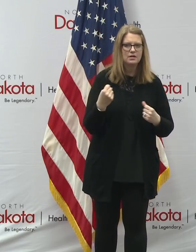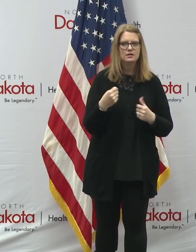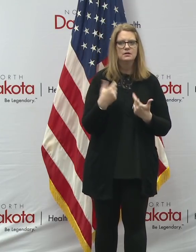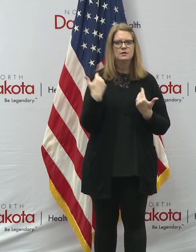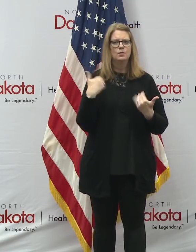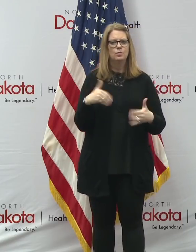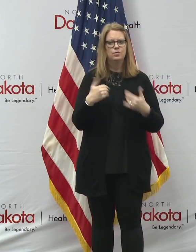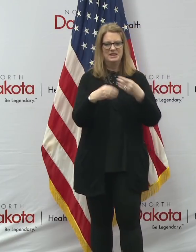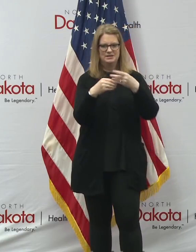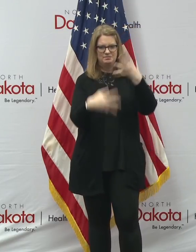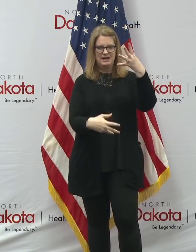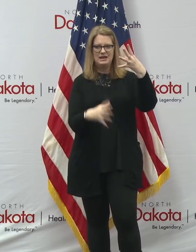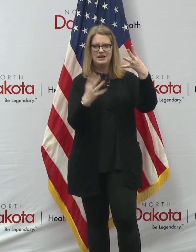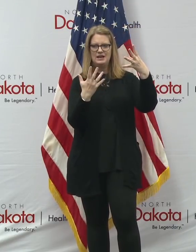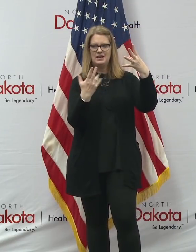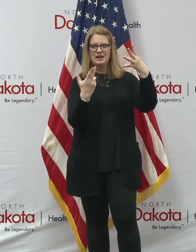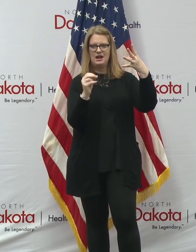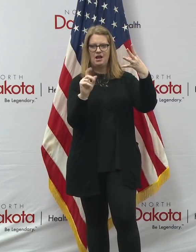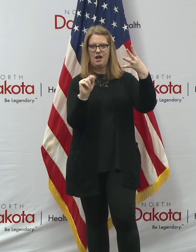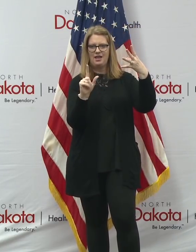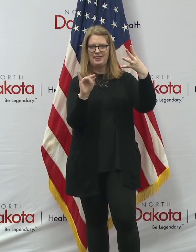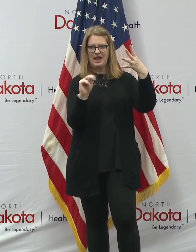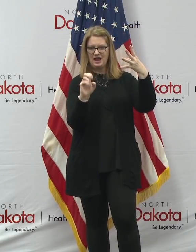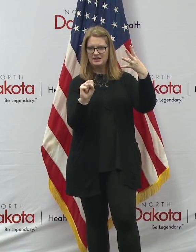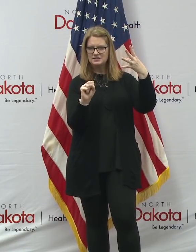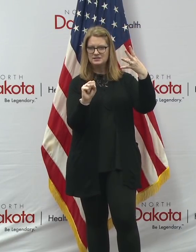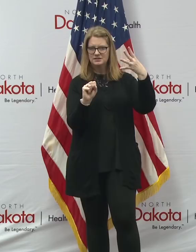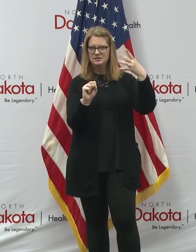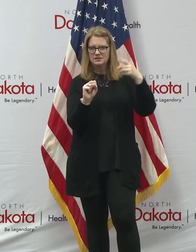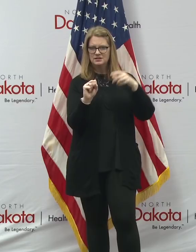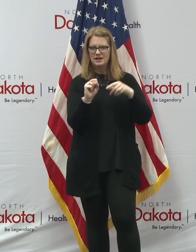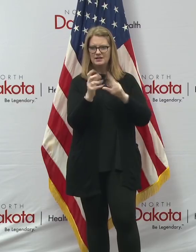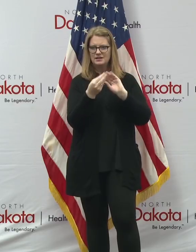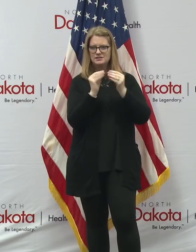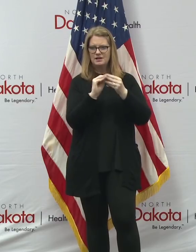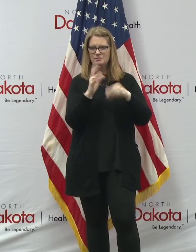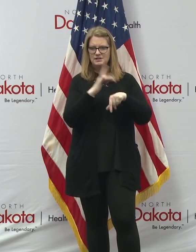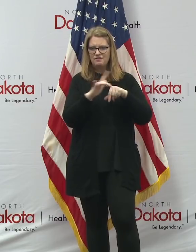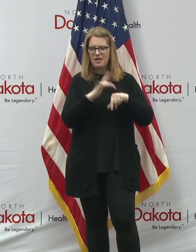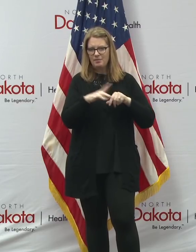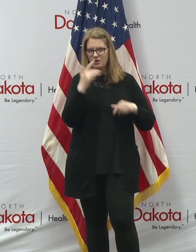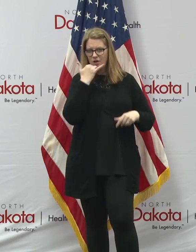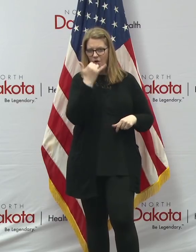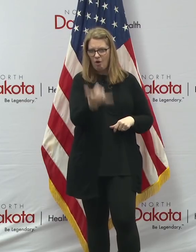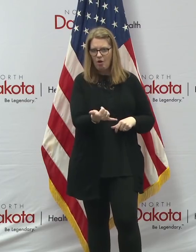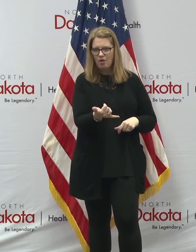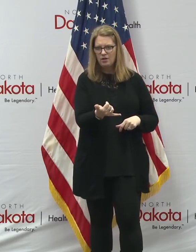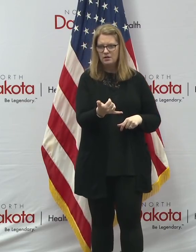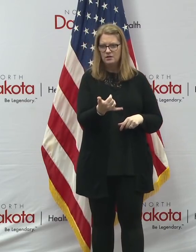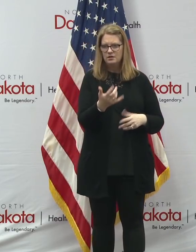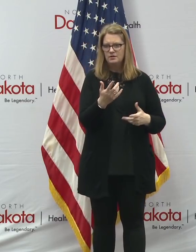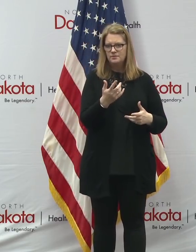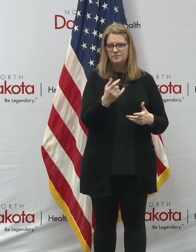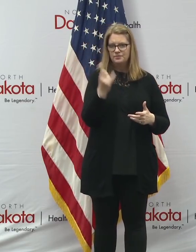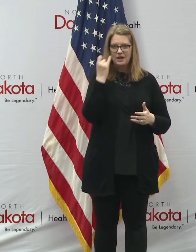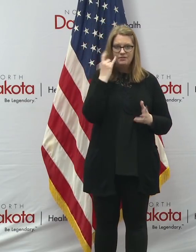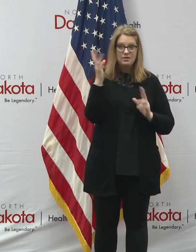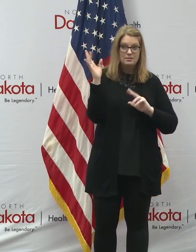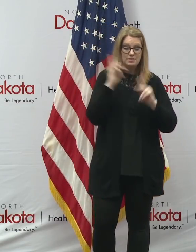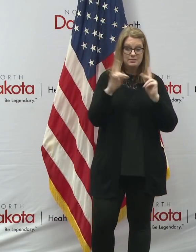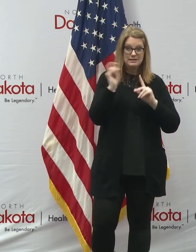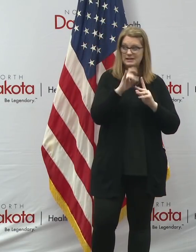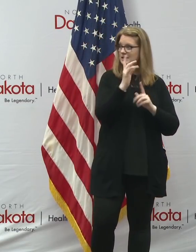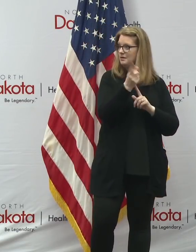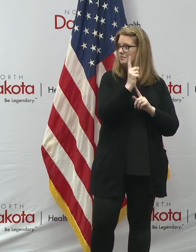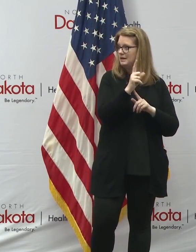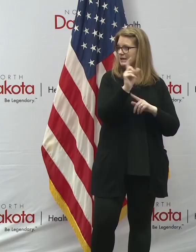hotlines that are there, uh, that people can call. Uh, and, and we can, again, if not helping, if people that are in immediate need to call